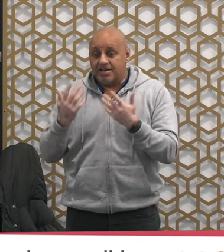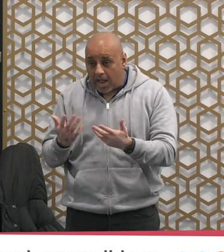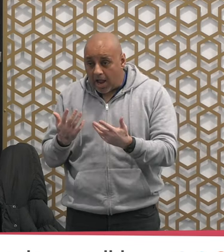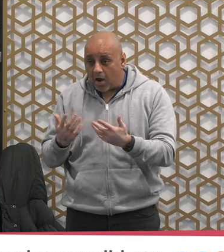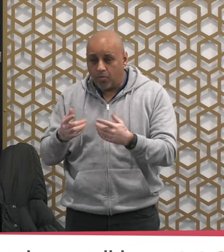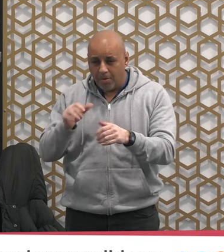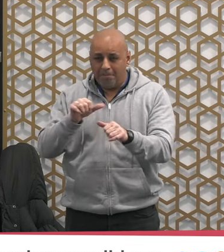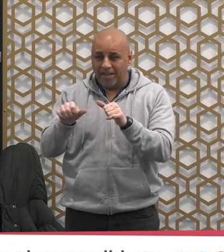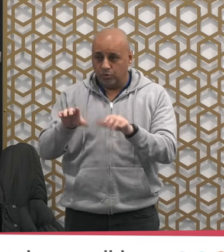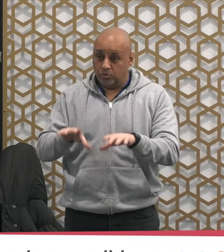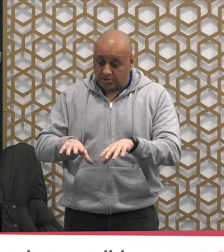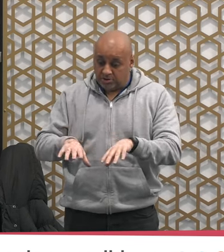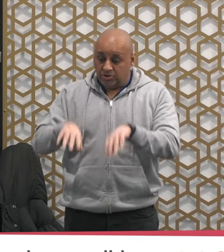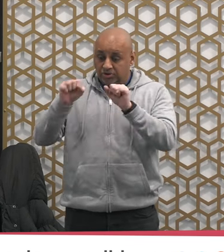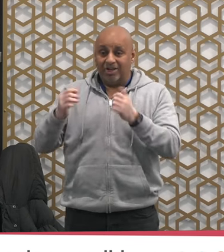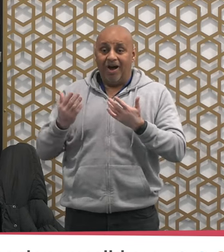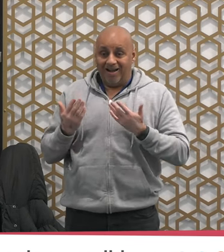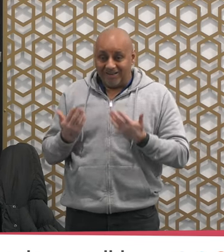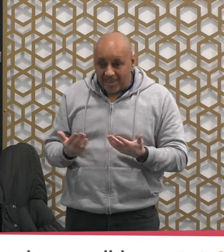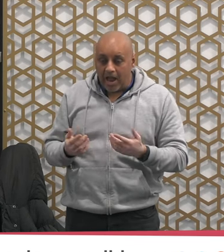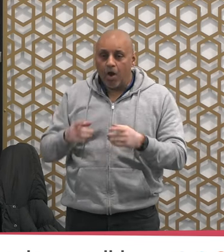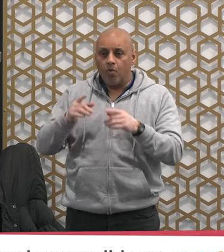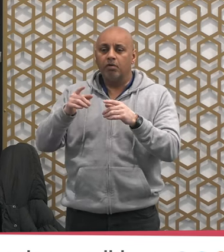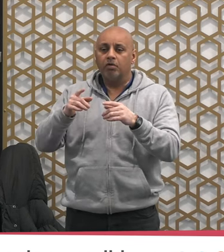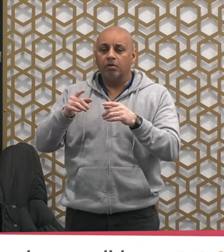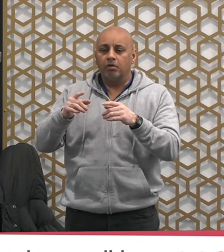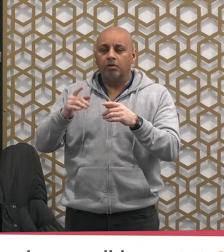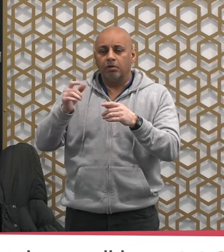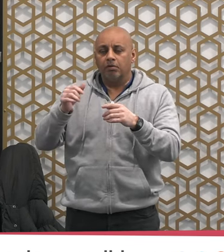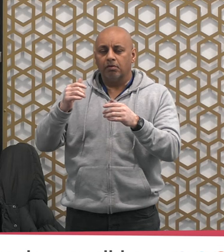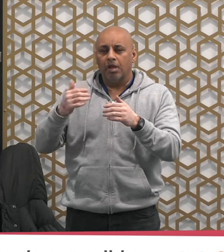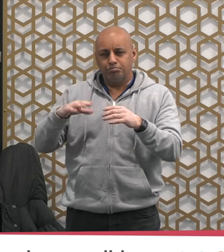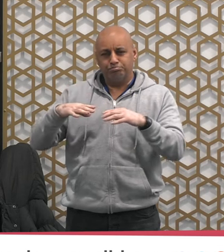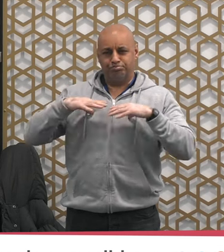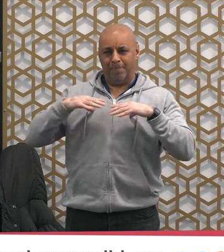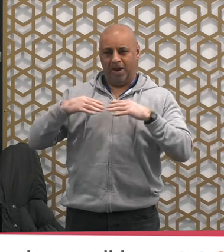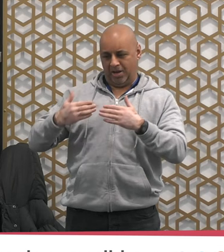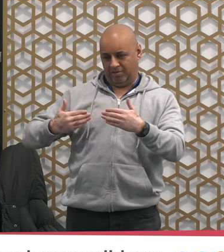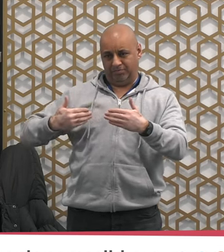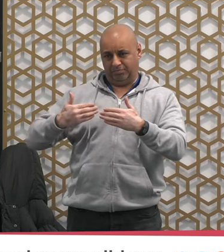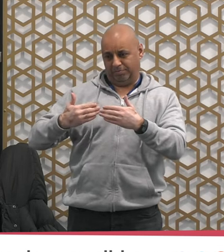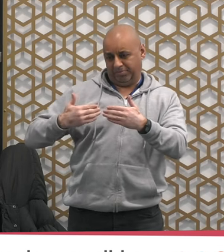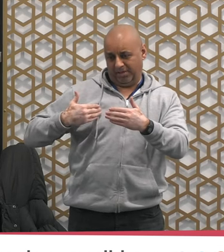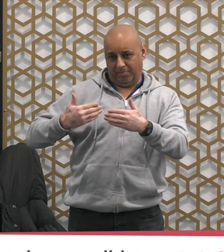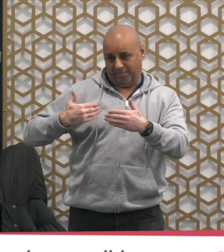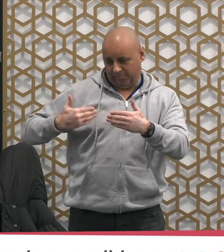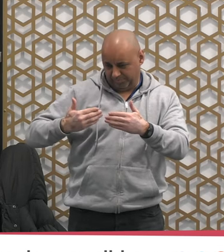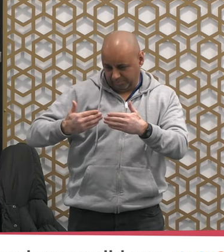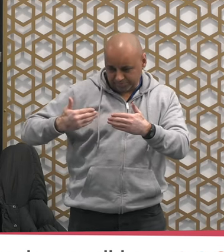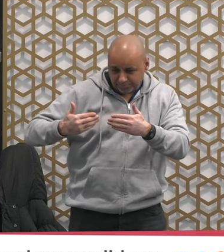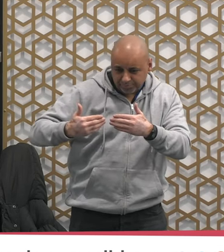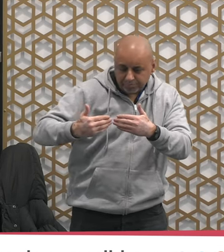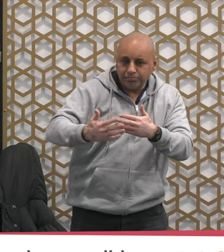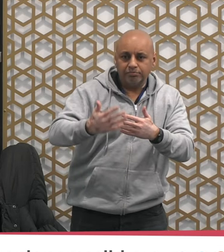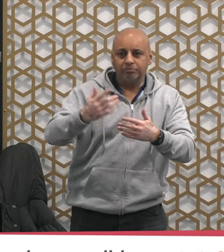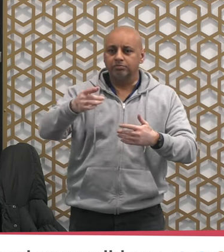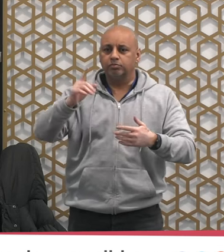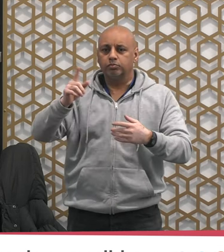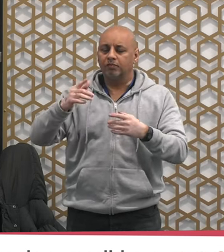Shaban so that we can taste the sweetness of Qiyam Al-Layl for that you can obviously